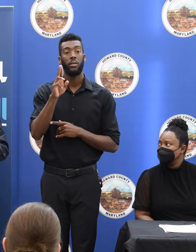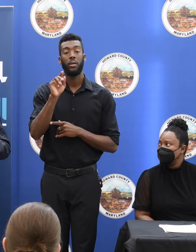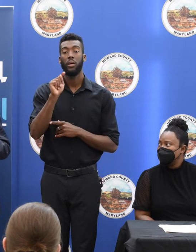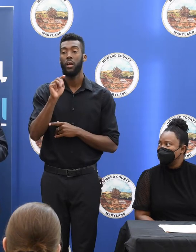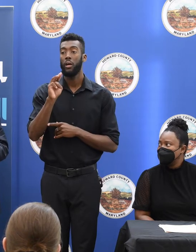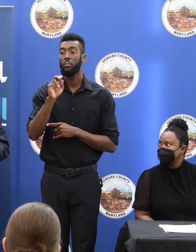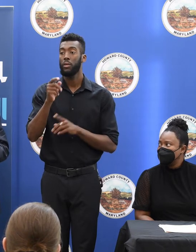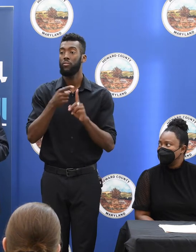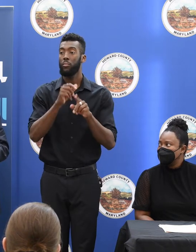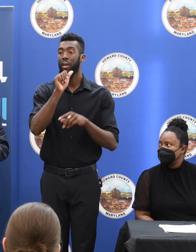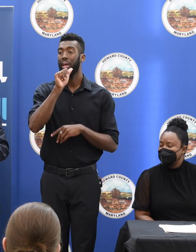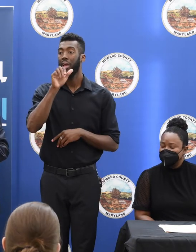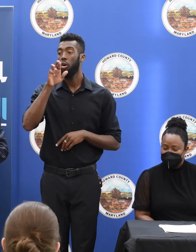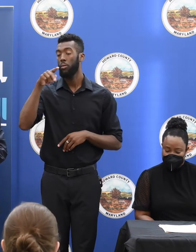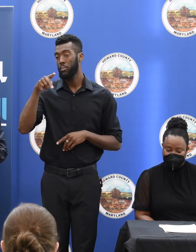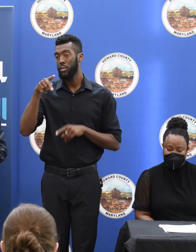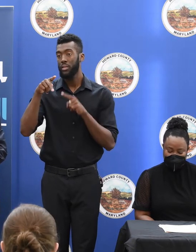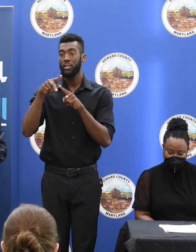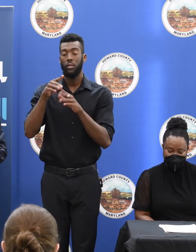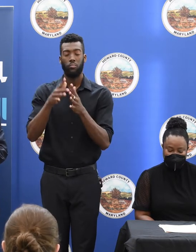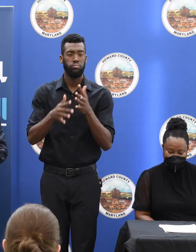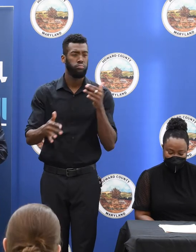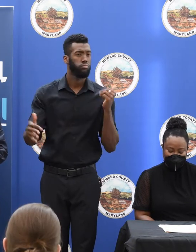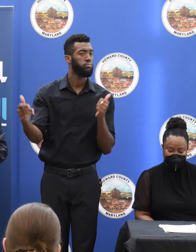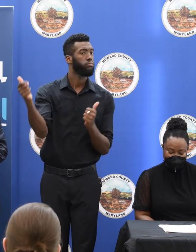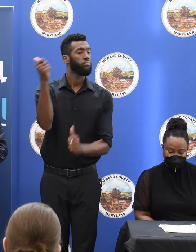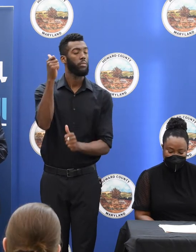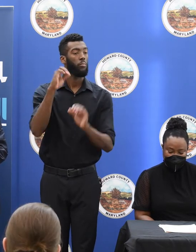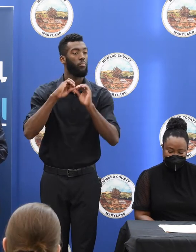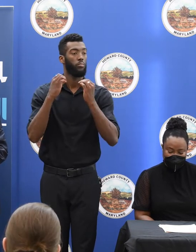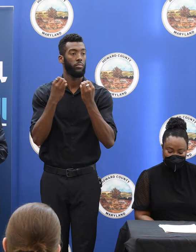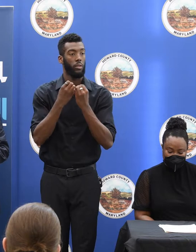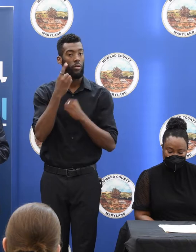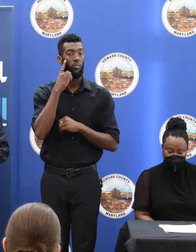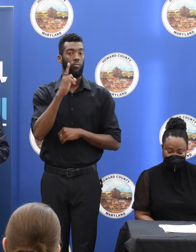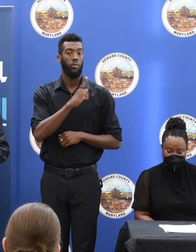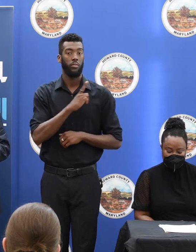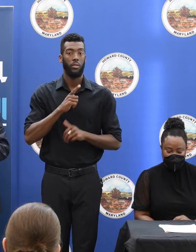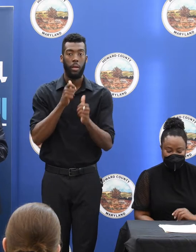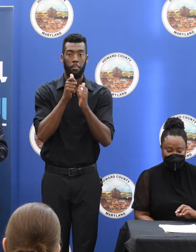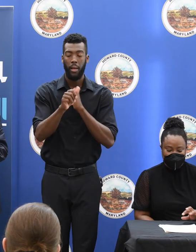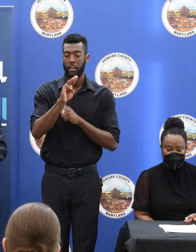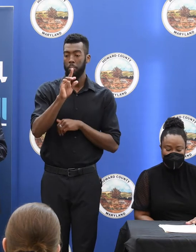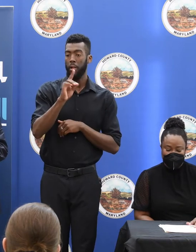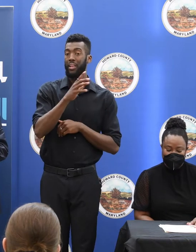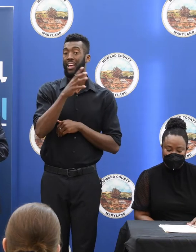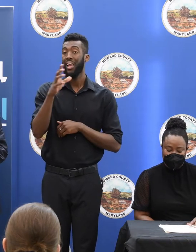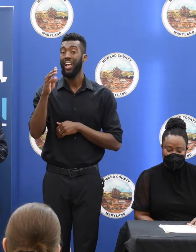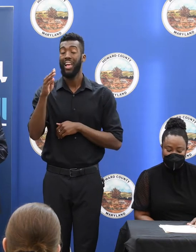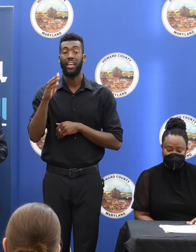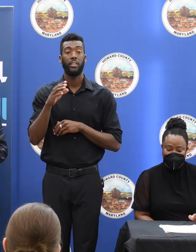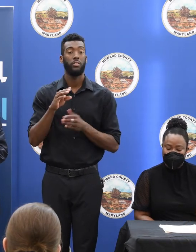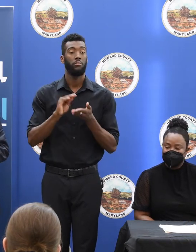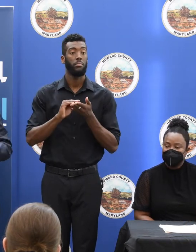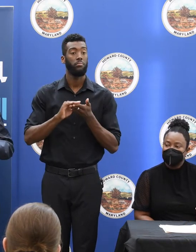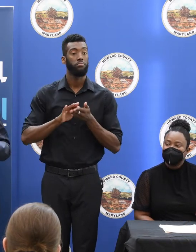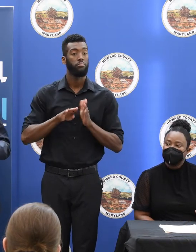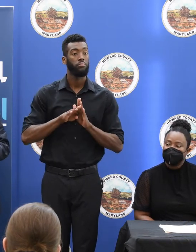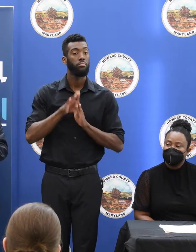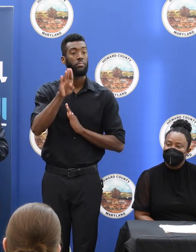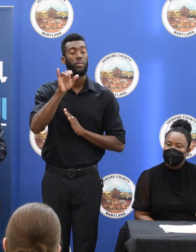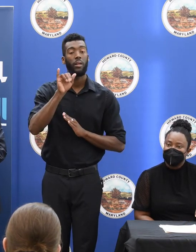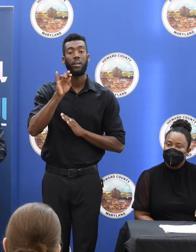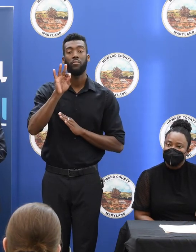AERP is a leading, leading top organization in getting this legislation passed in Maryland and the Inflation Reduction Act. Maybe